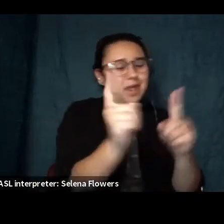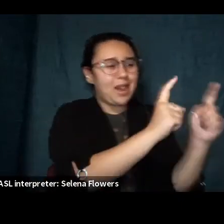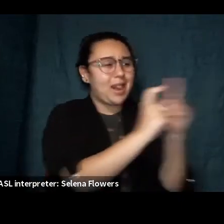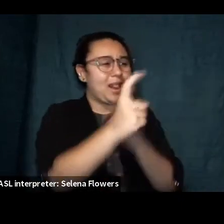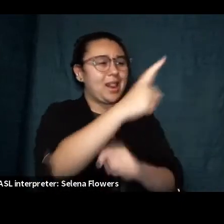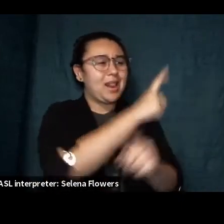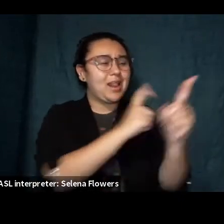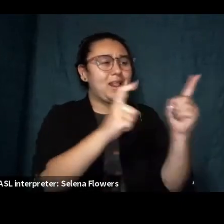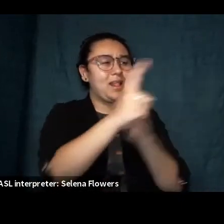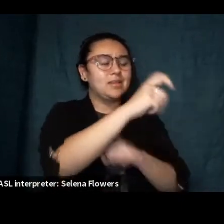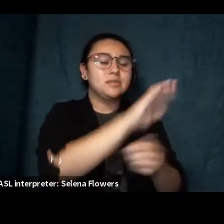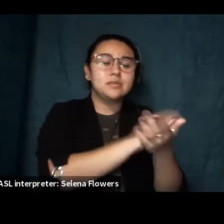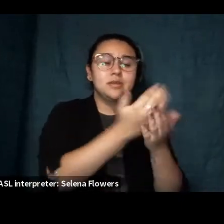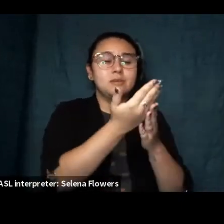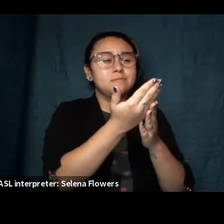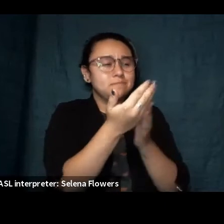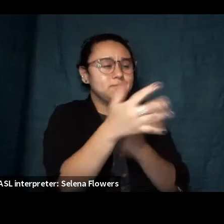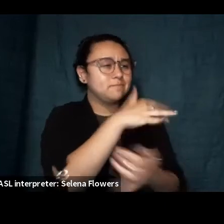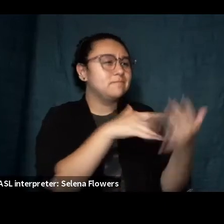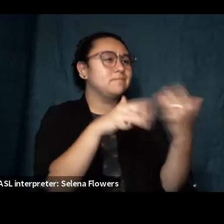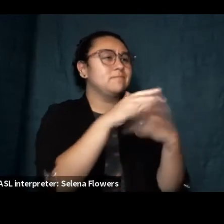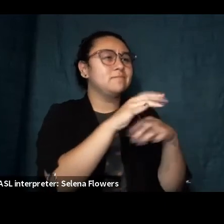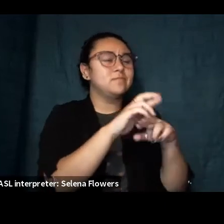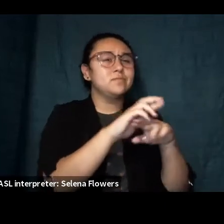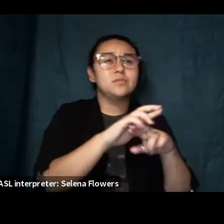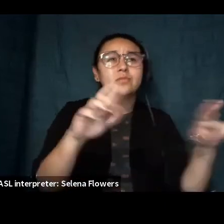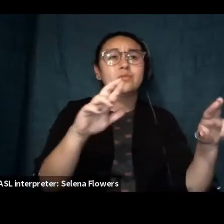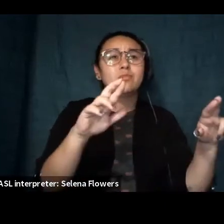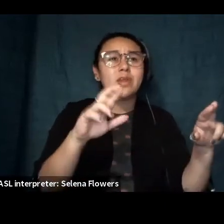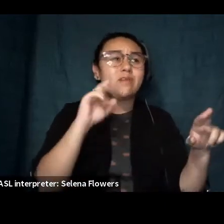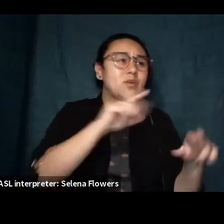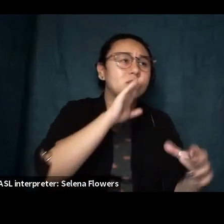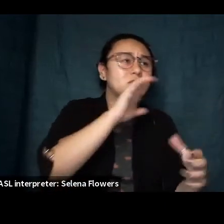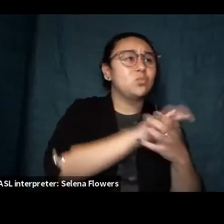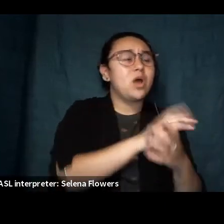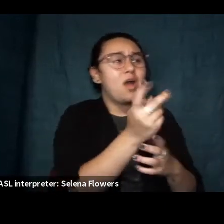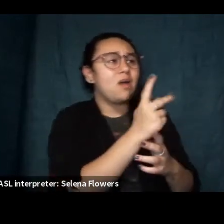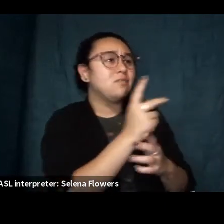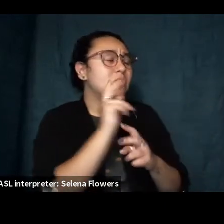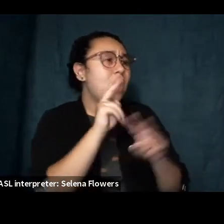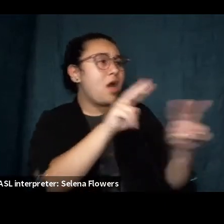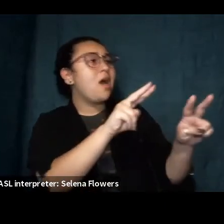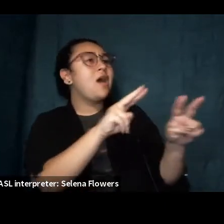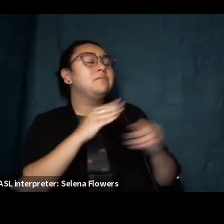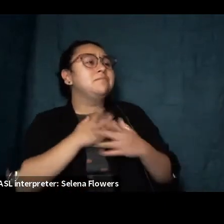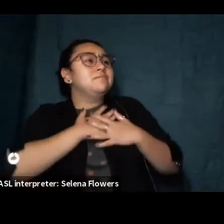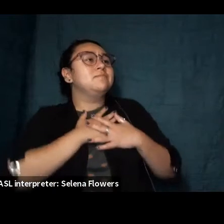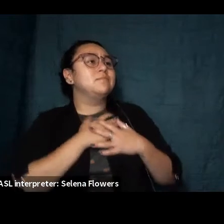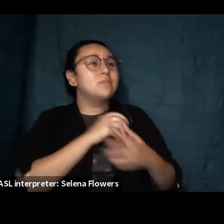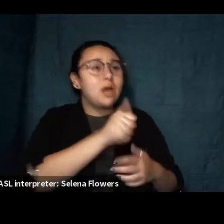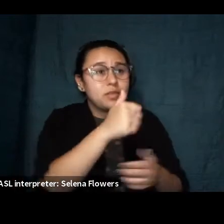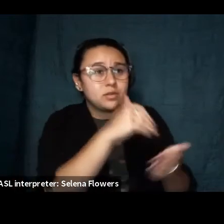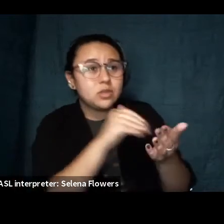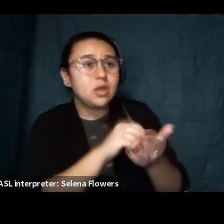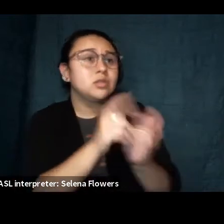sweet of the air with arms pre-crooked for his wife's embrace the other is a doctor a lawyer a model lies